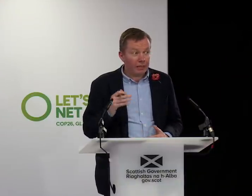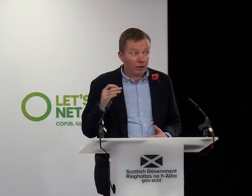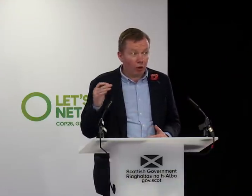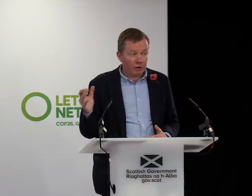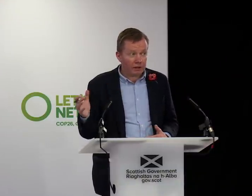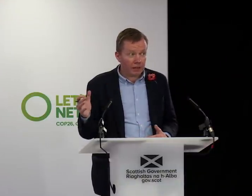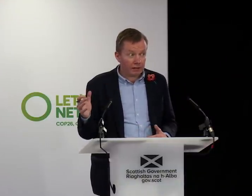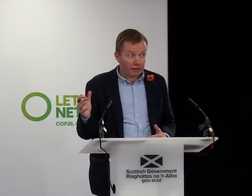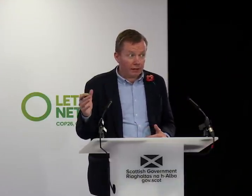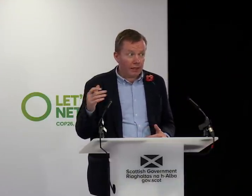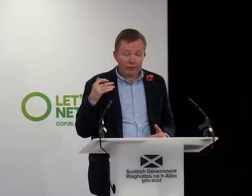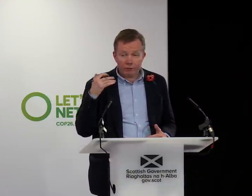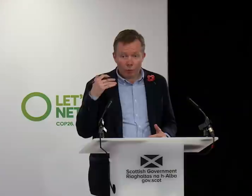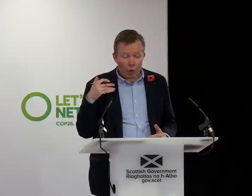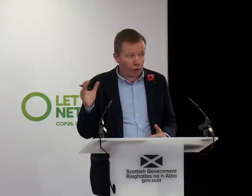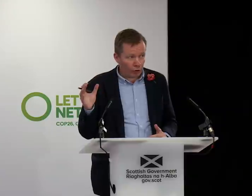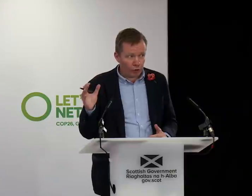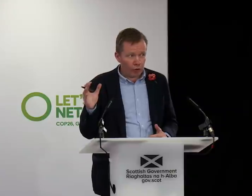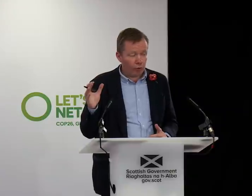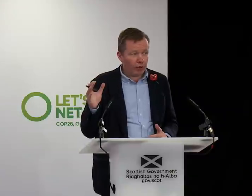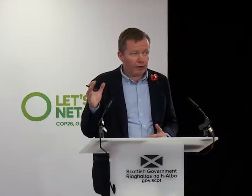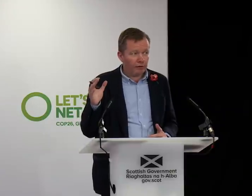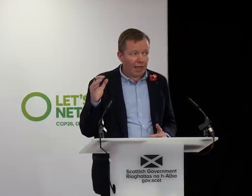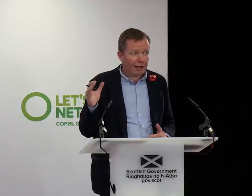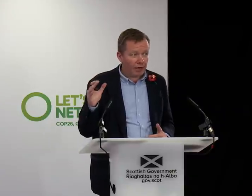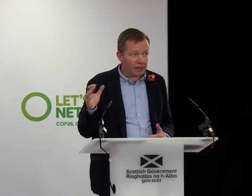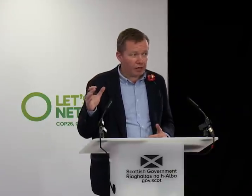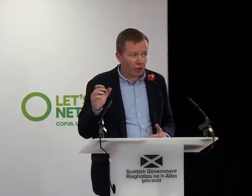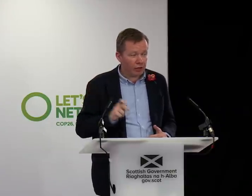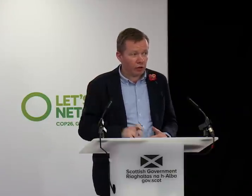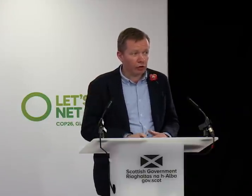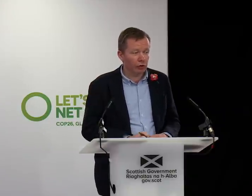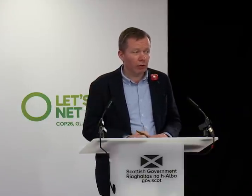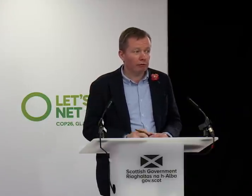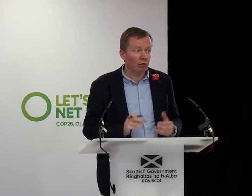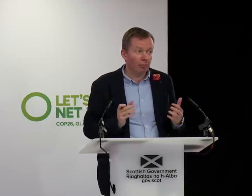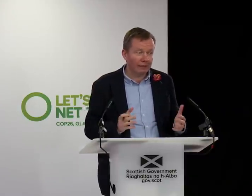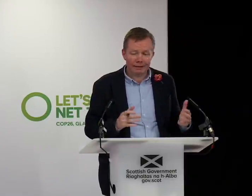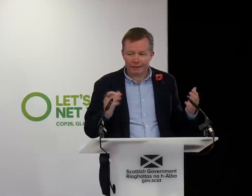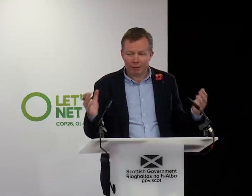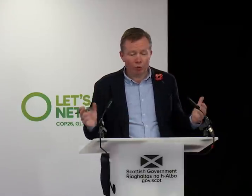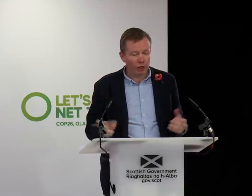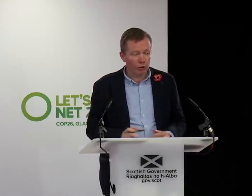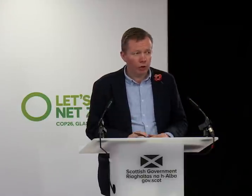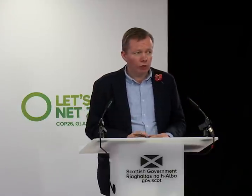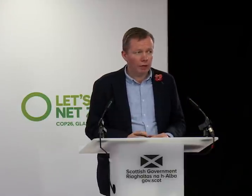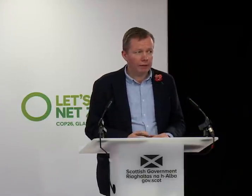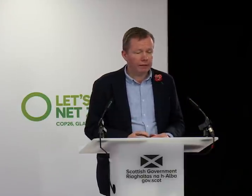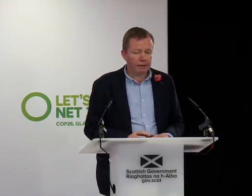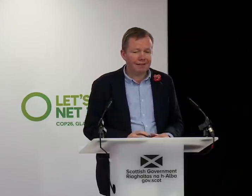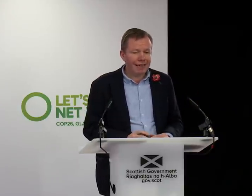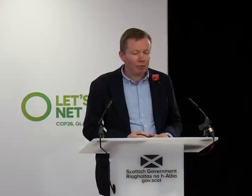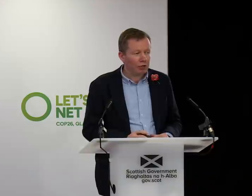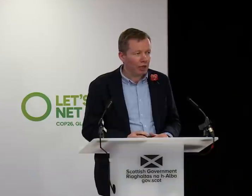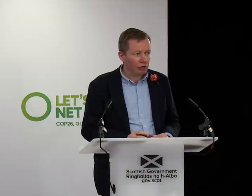I've been on the site. I've walked through with the very, very senior leaders who have both built it and will now run